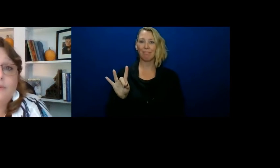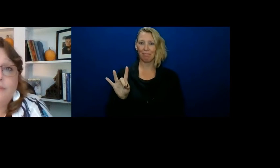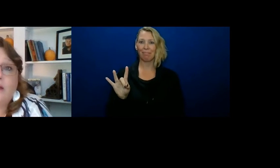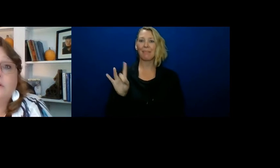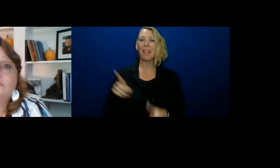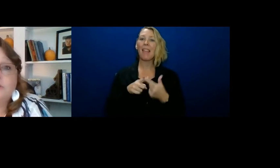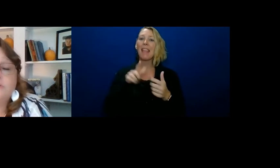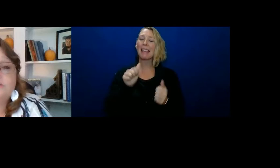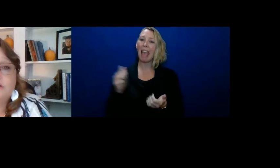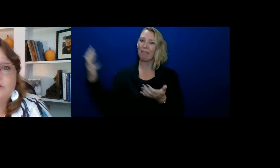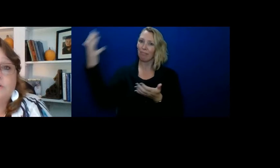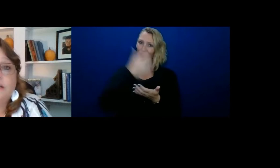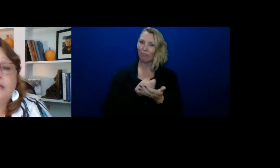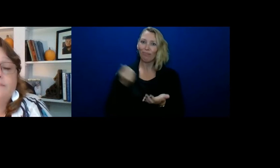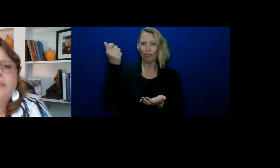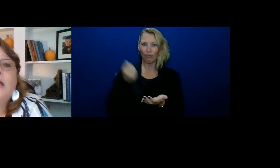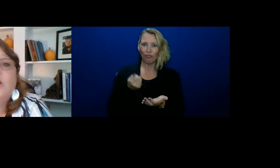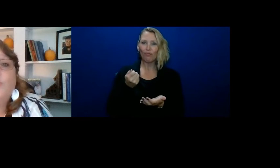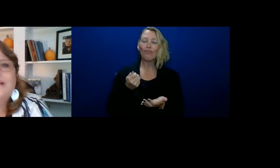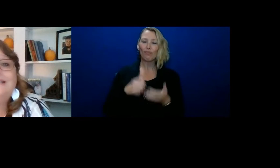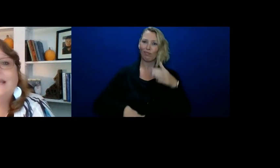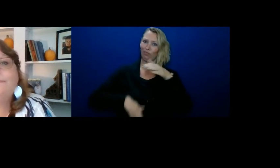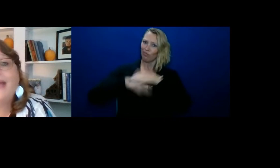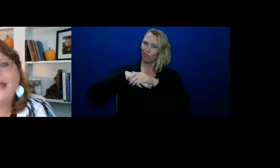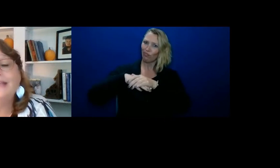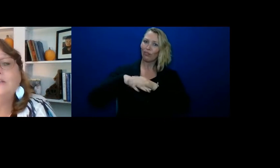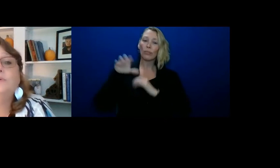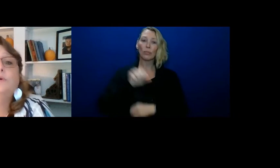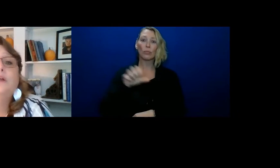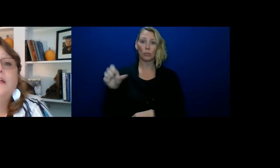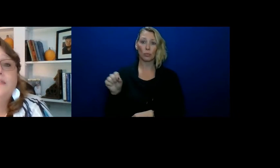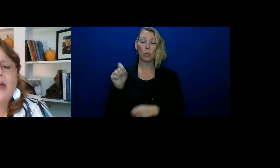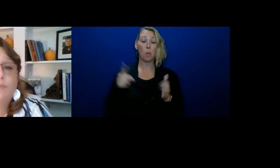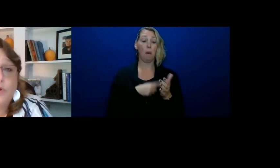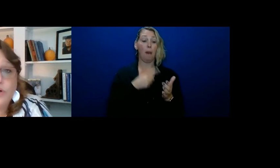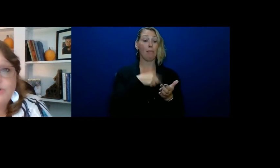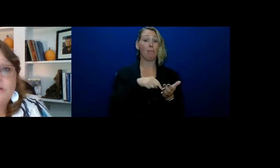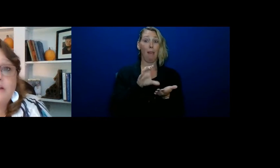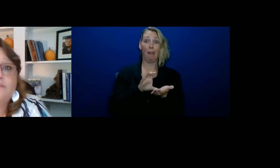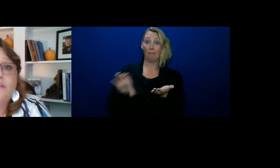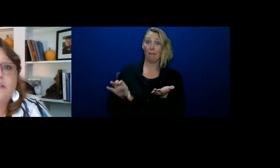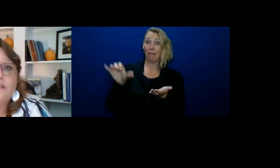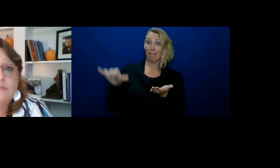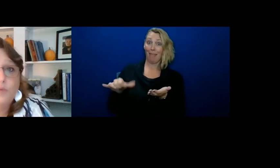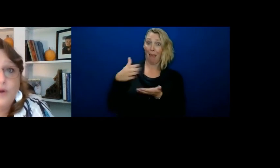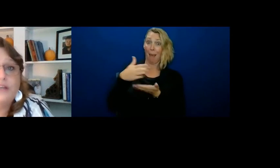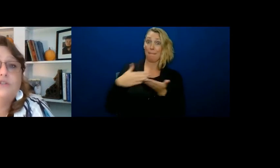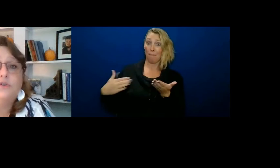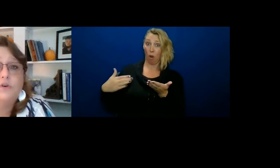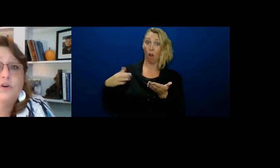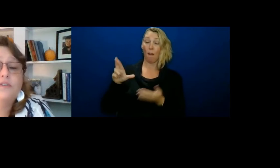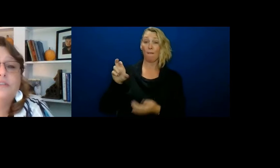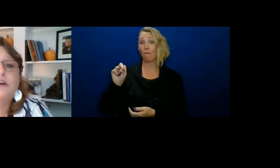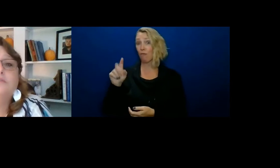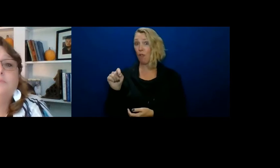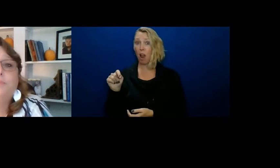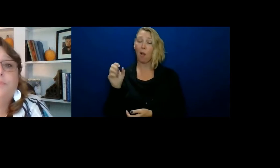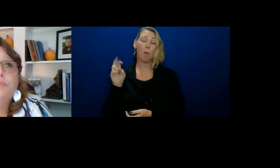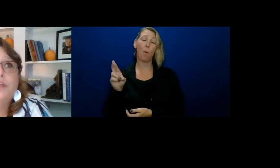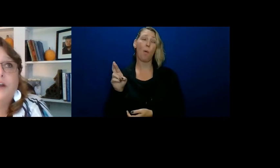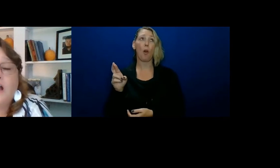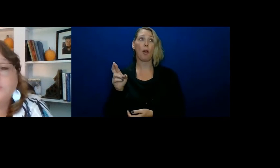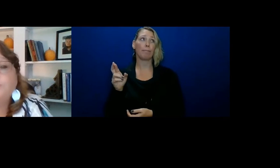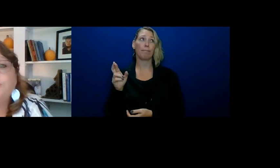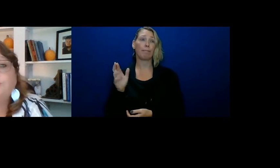maximum amount of social security. Once they pay you that portion of rent or their